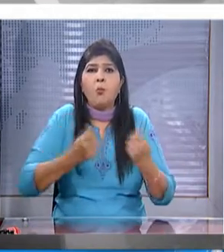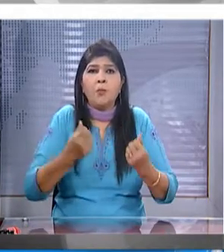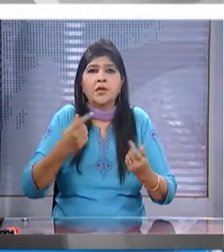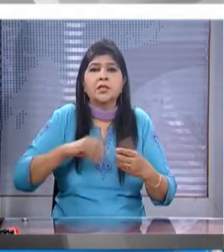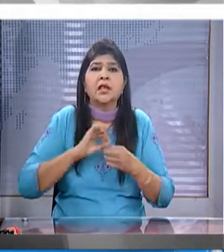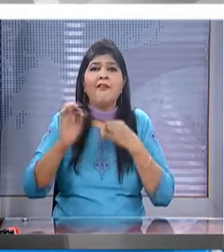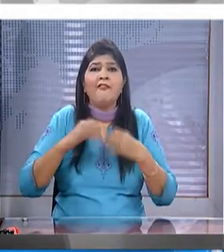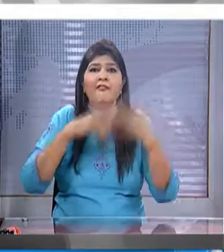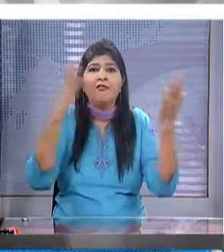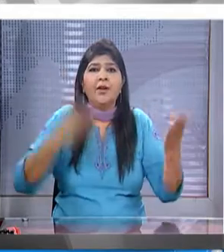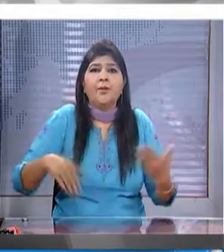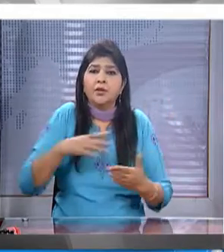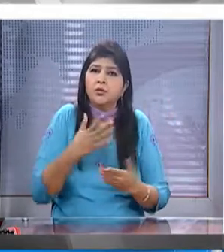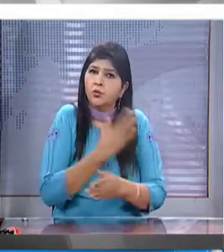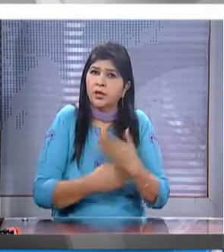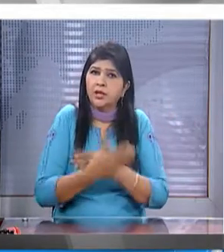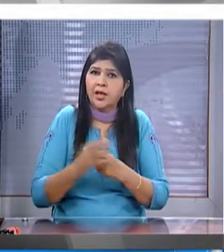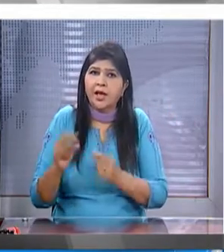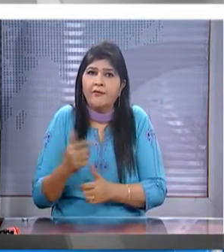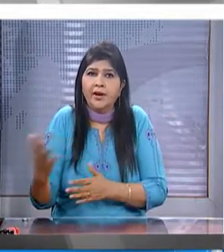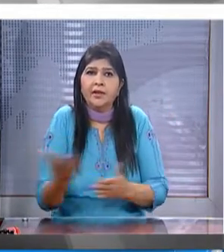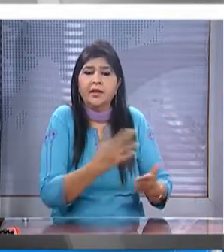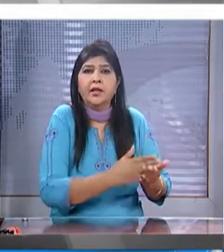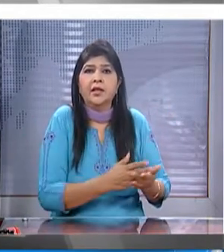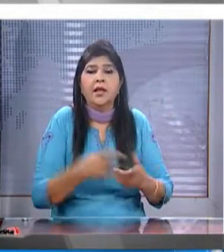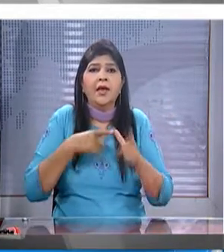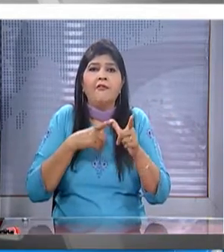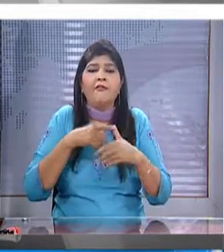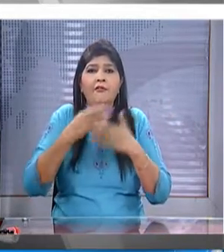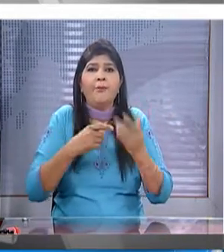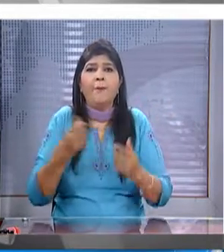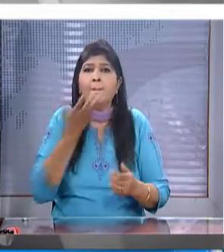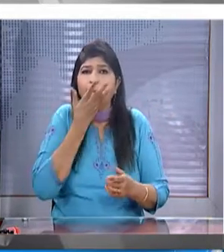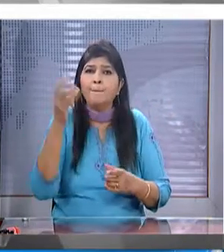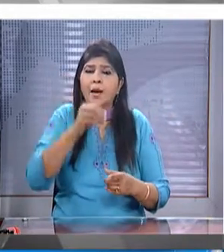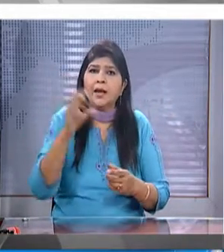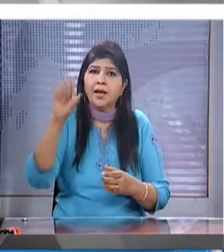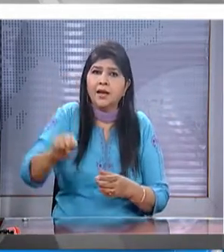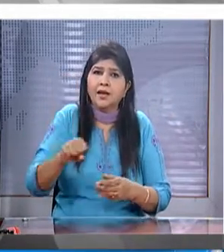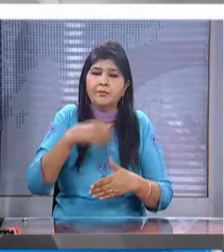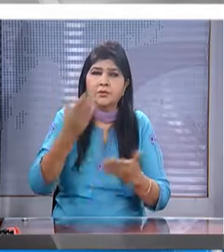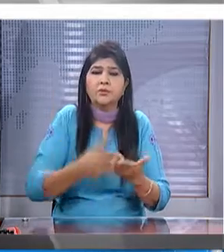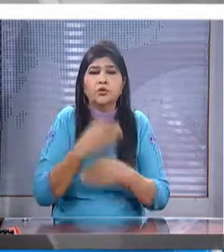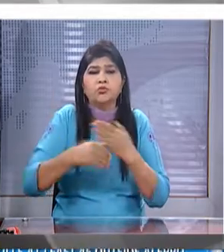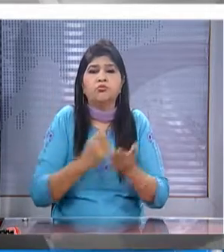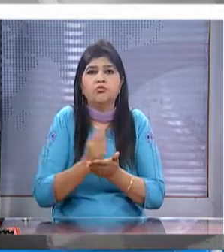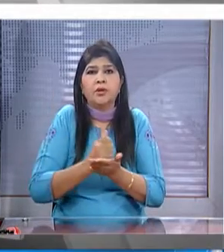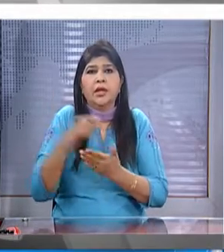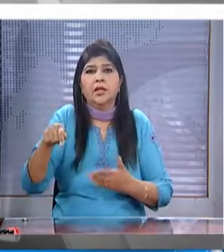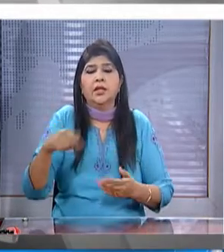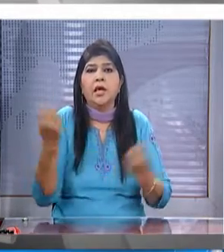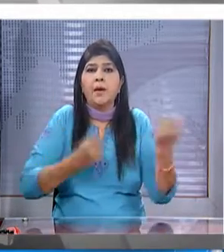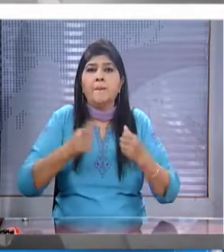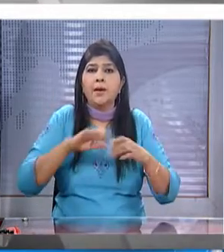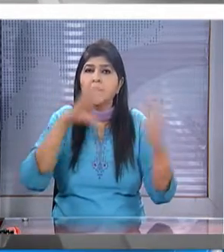in flames as those injured fled the area and firefighters attempted to get the flames under control the bus